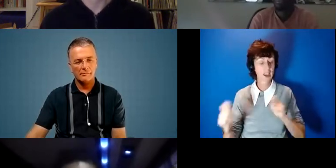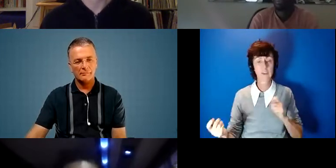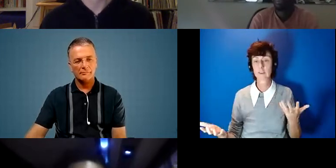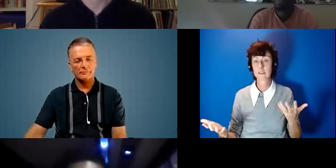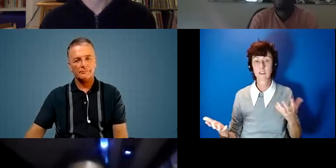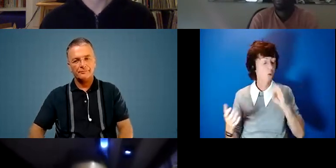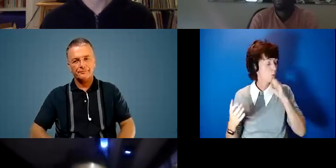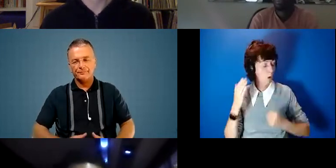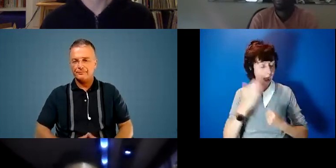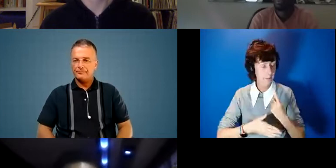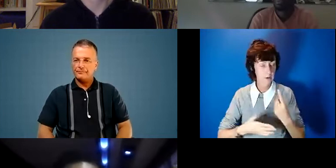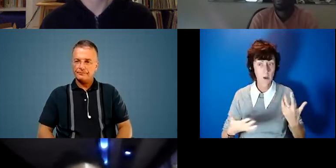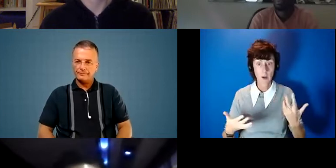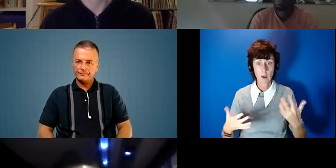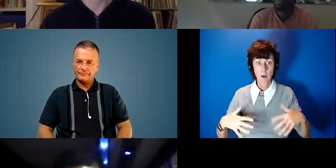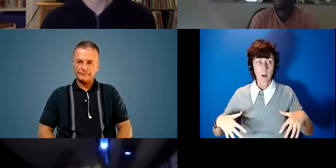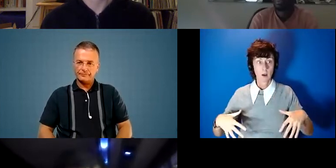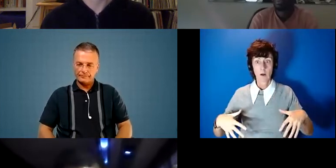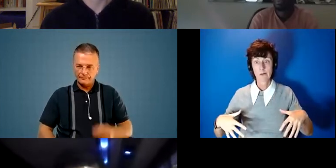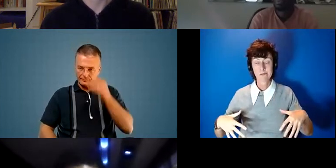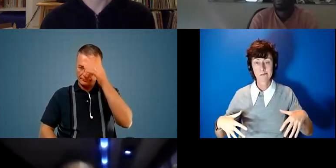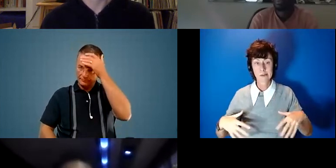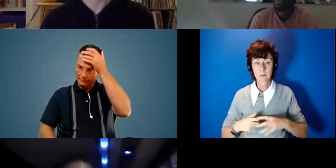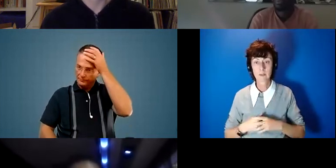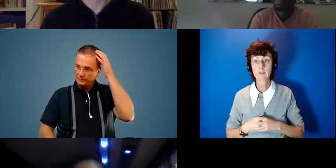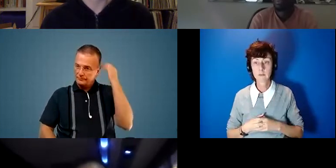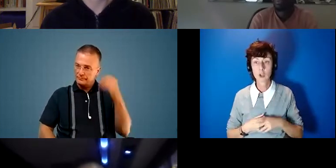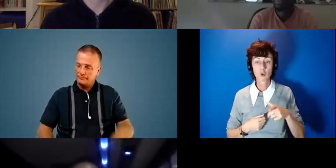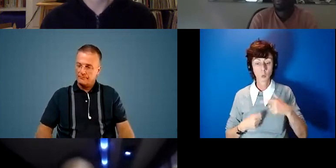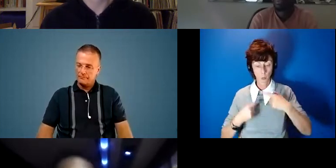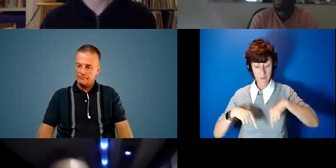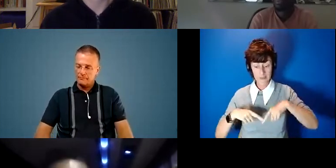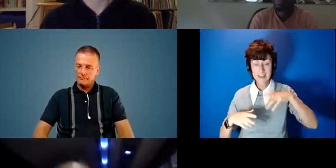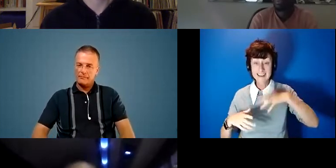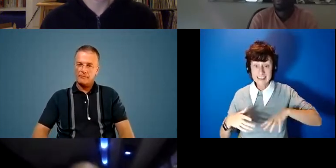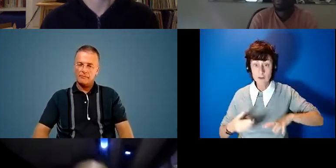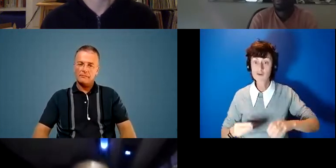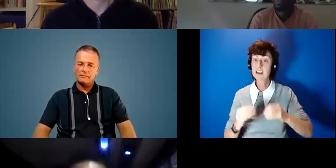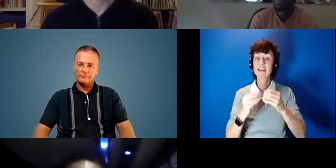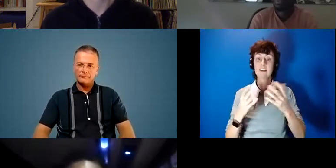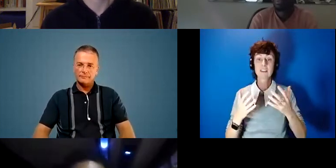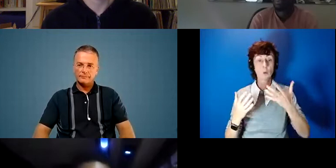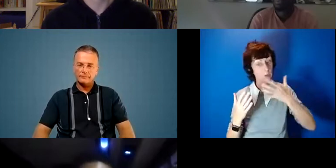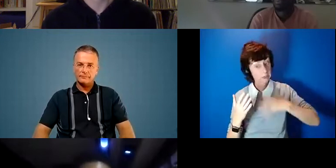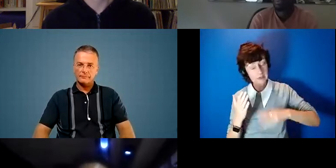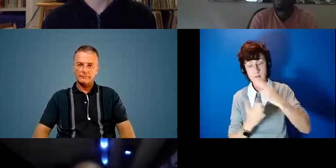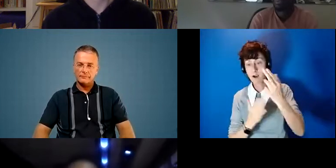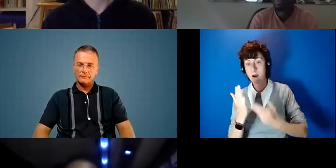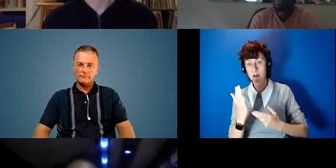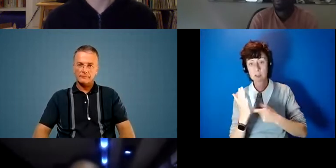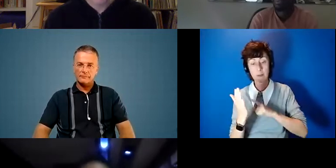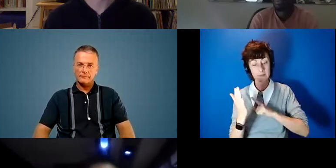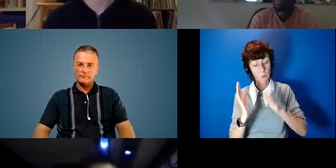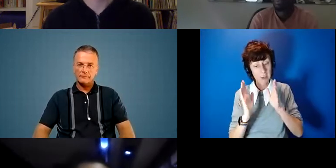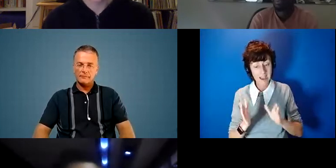and so i think really actually we need creativity we need the arts because we need to reimagine